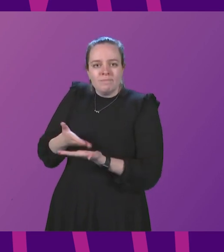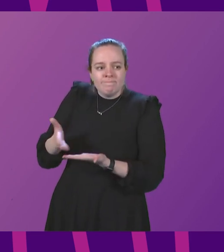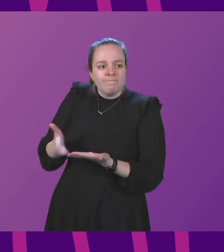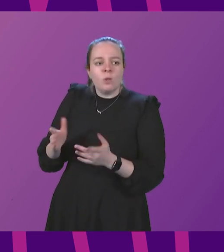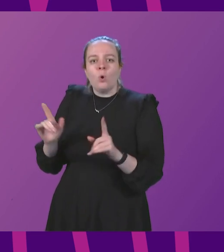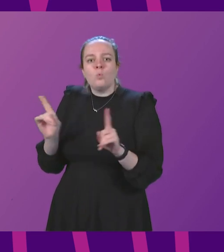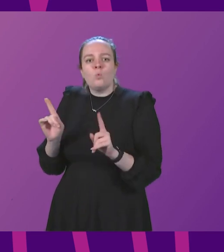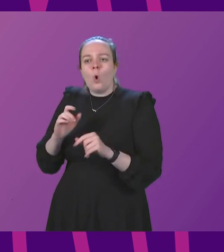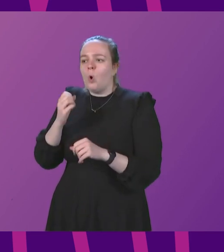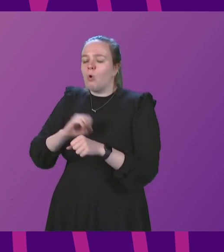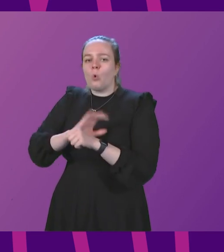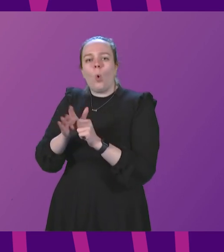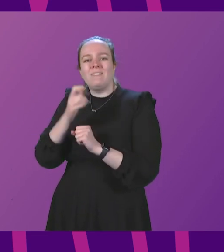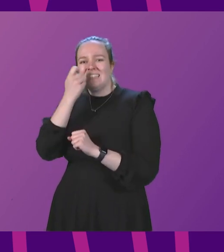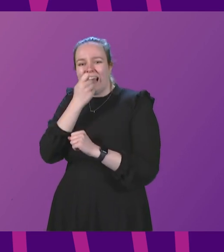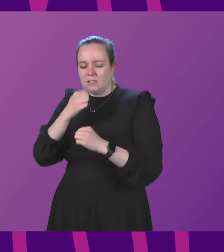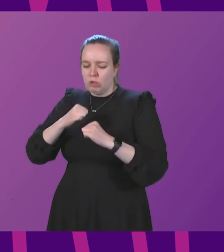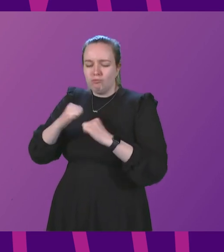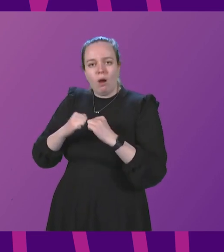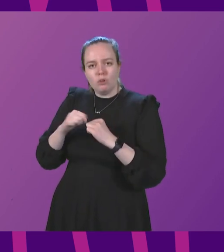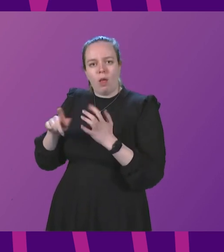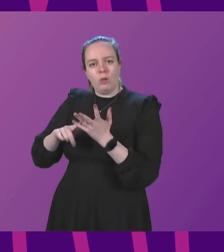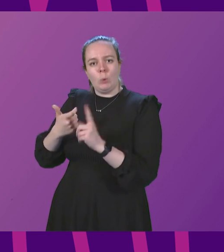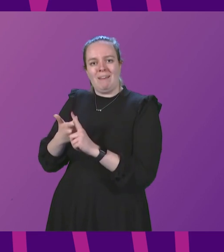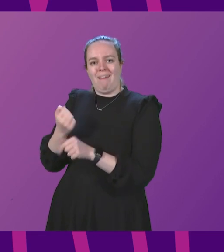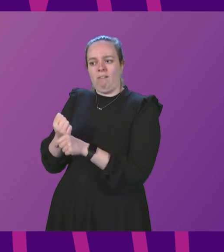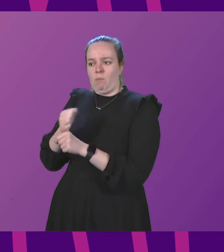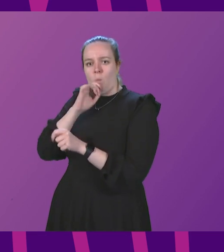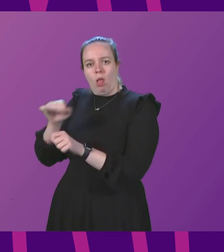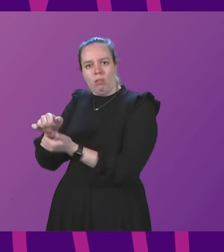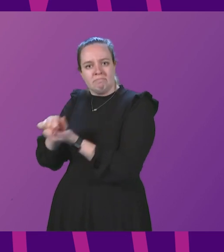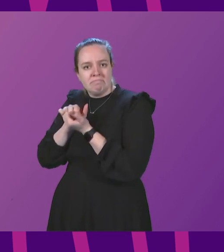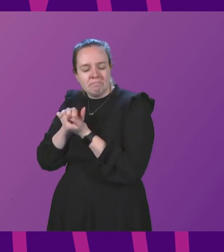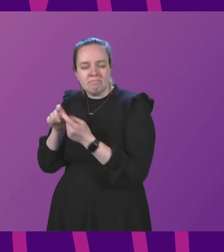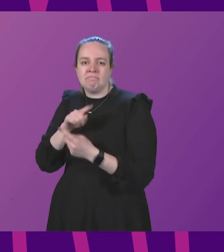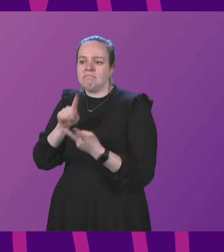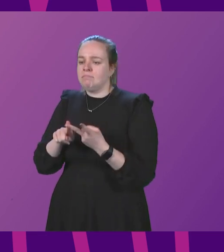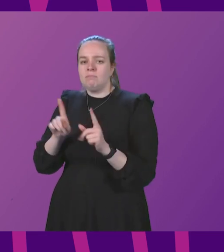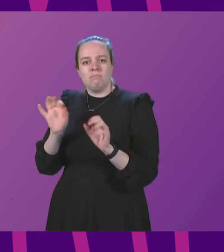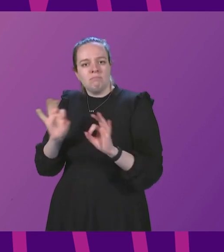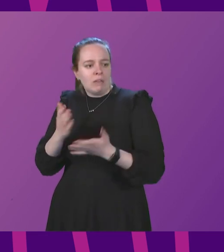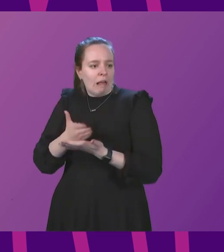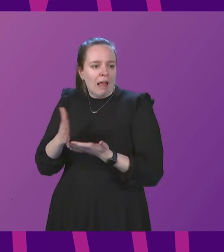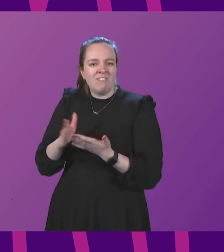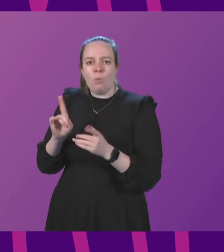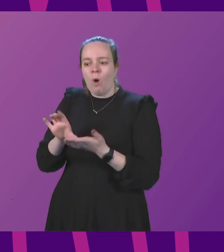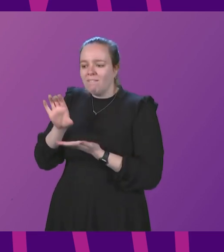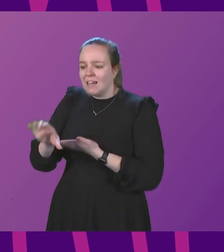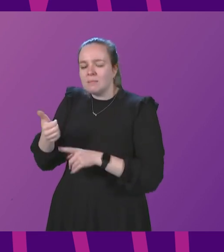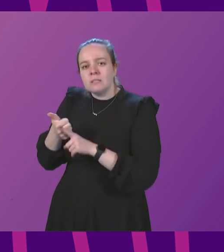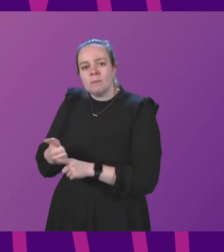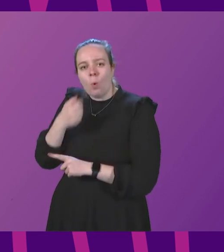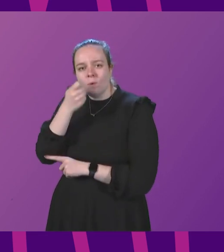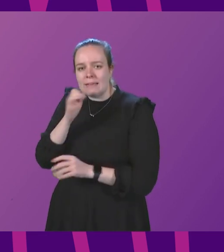how much of the COVID testing infrastructure the UK government intends to retain, no clarity on how much investment will support it in future